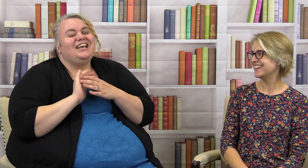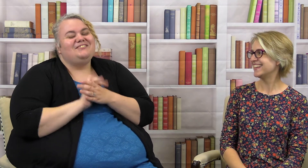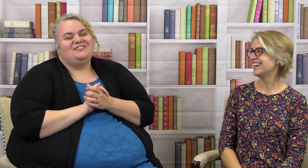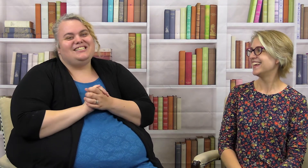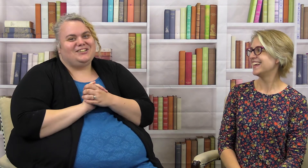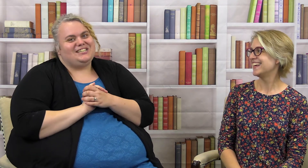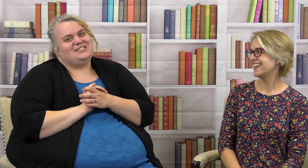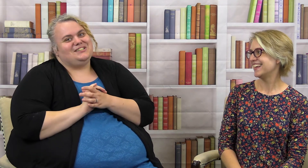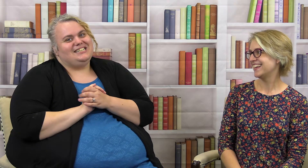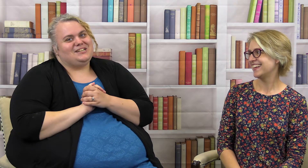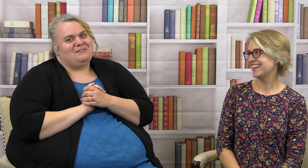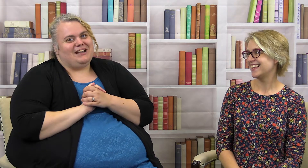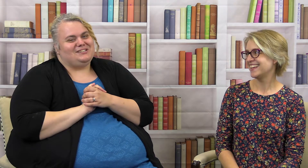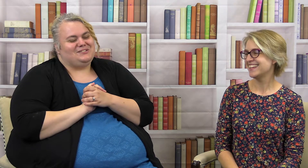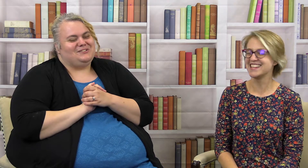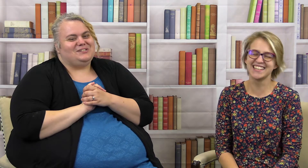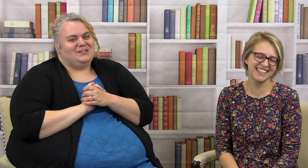Miss Crystal needs to go back to school too